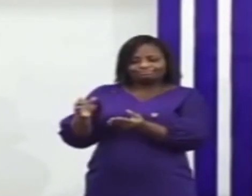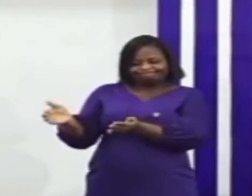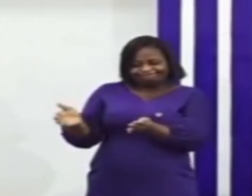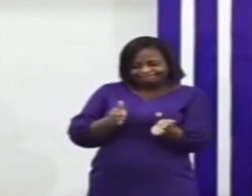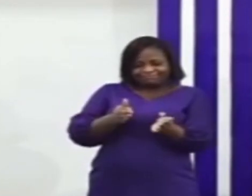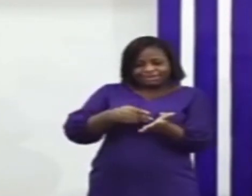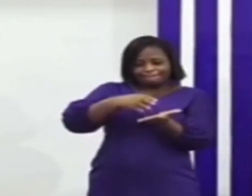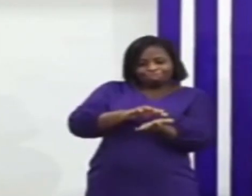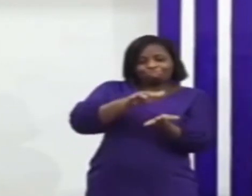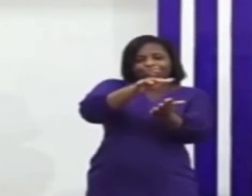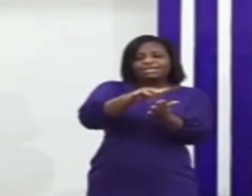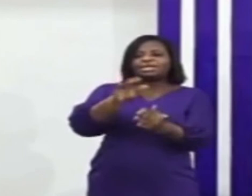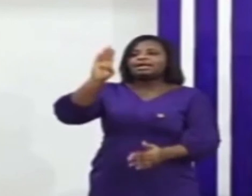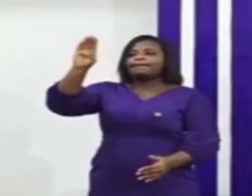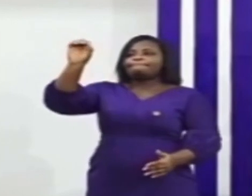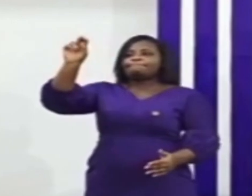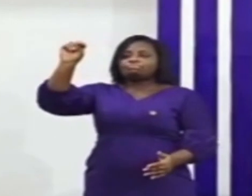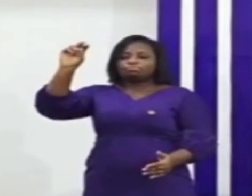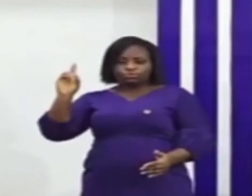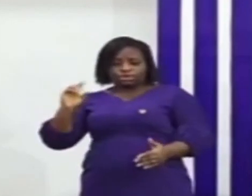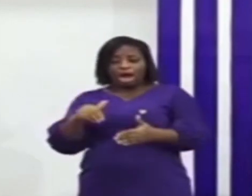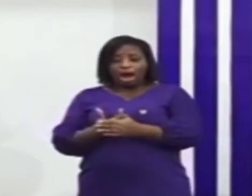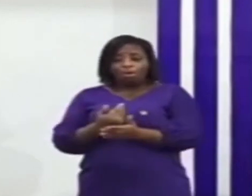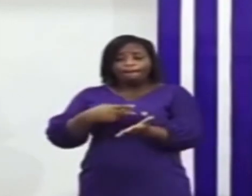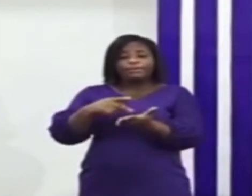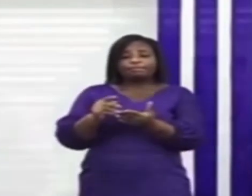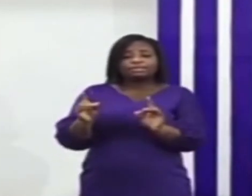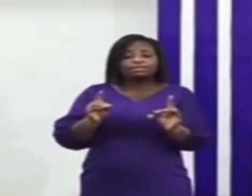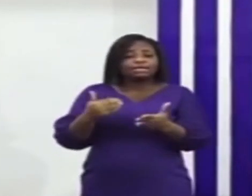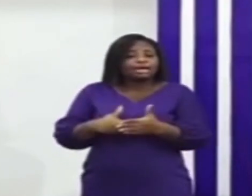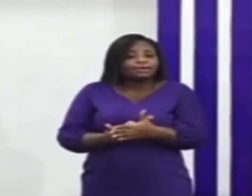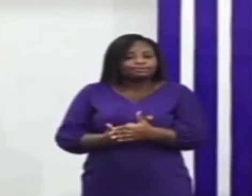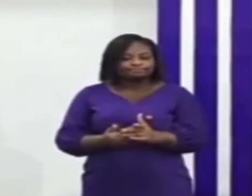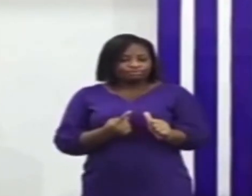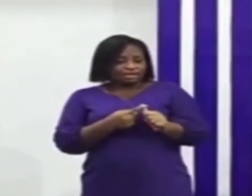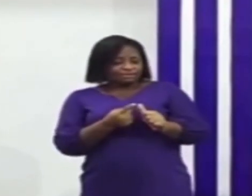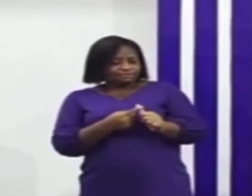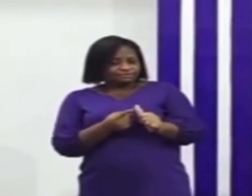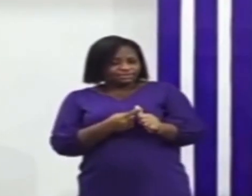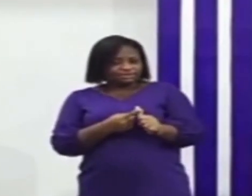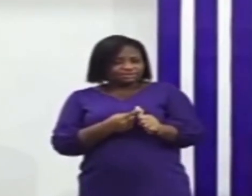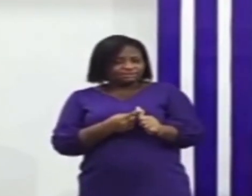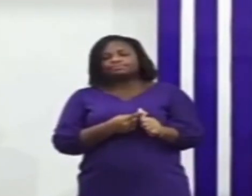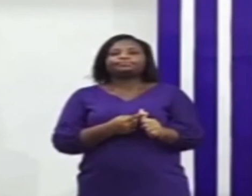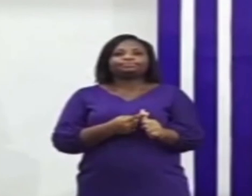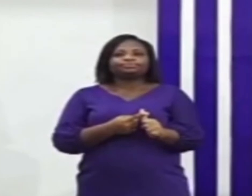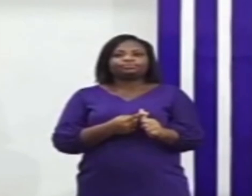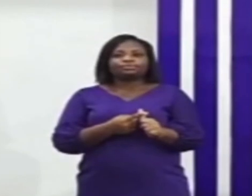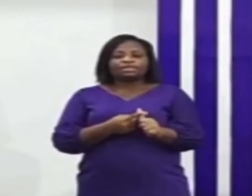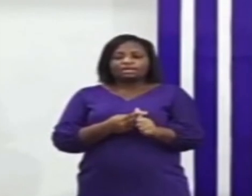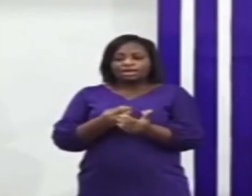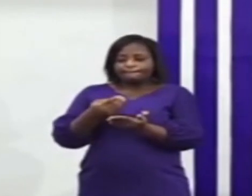and bond so here are the next steps on the payments they are first of all concluding the depositor